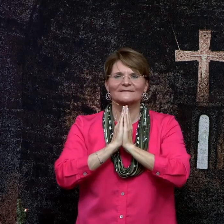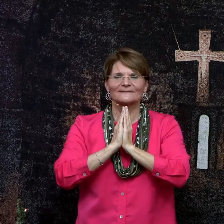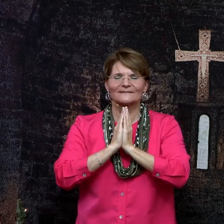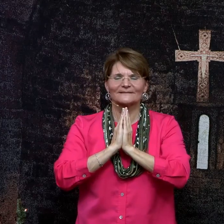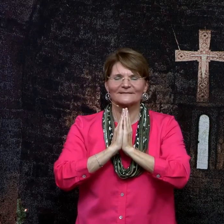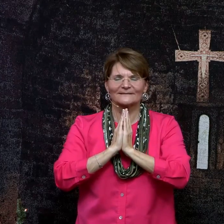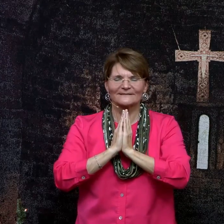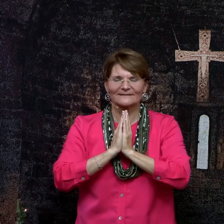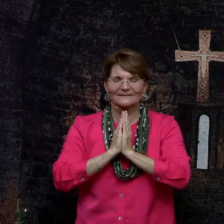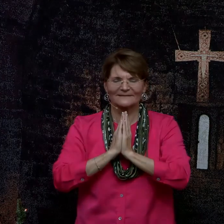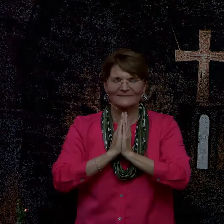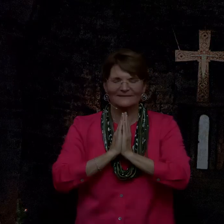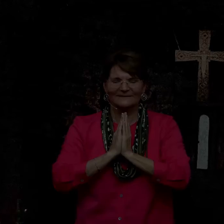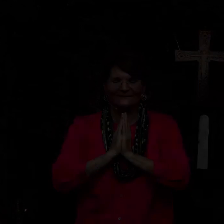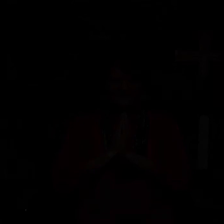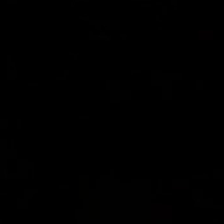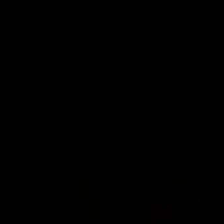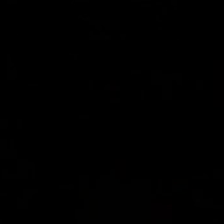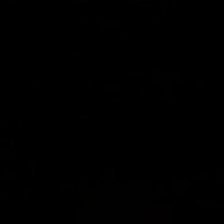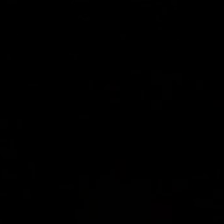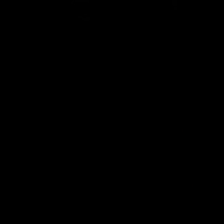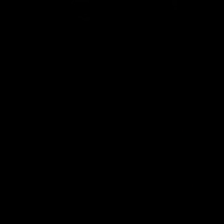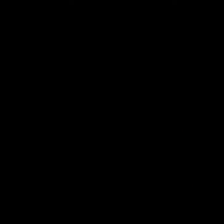To be home for home Christmas